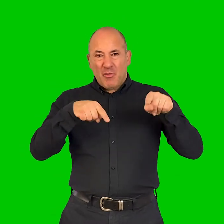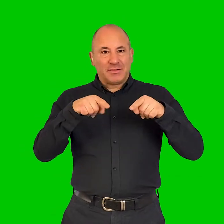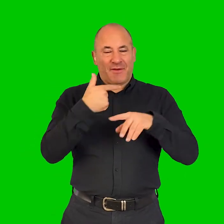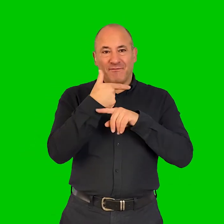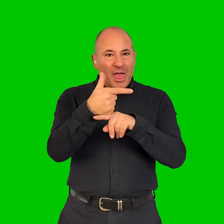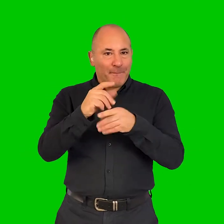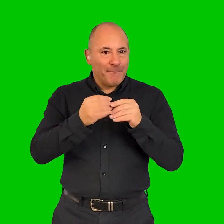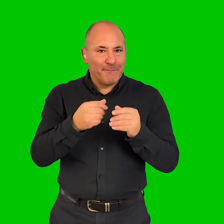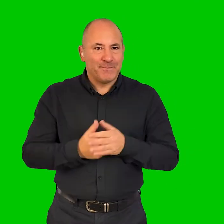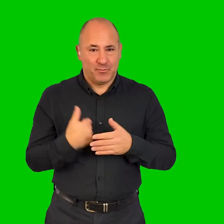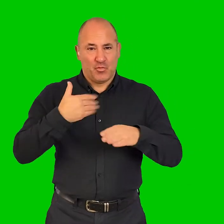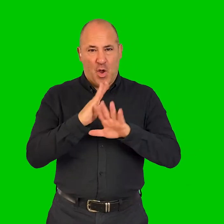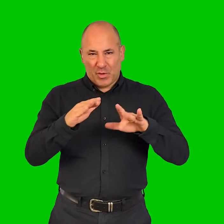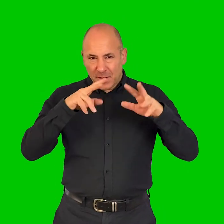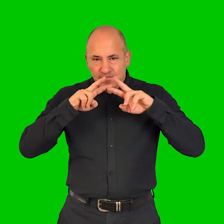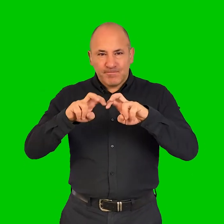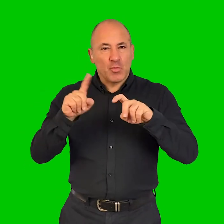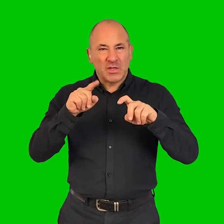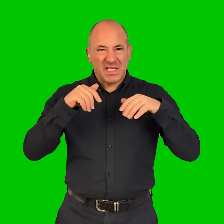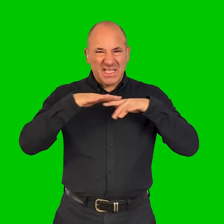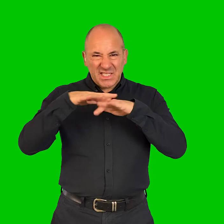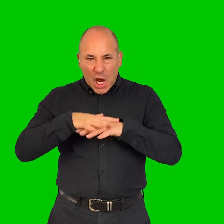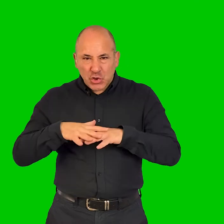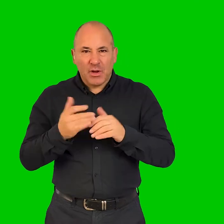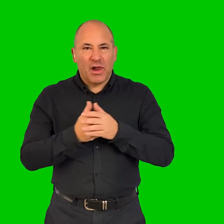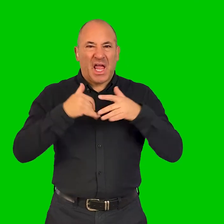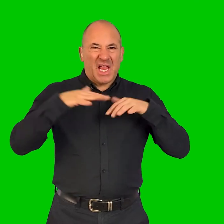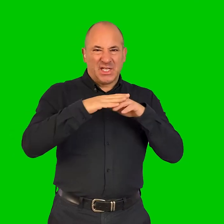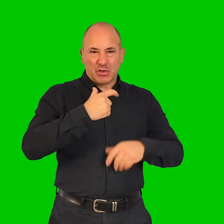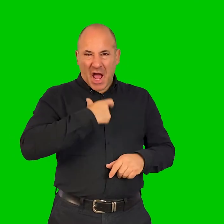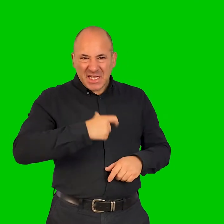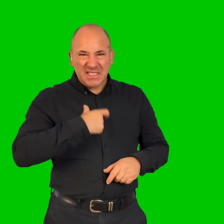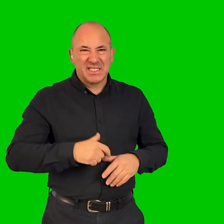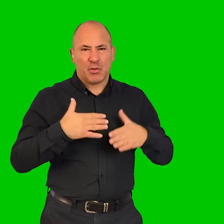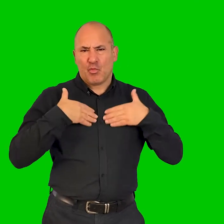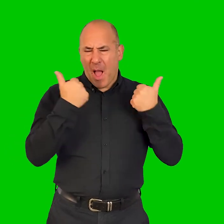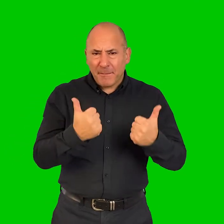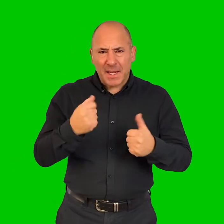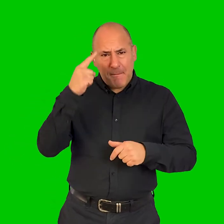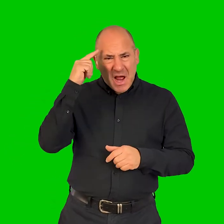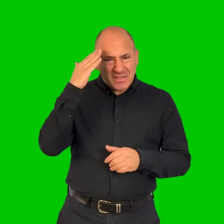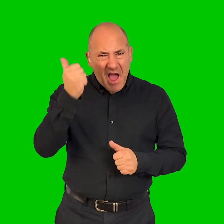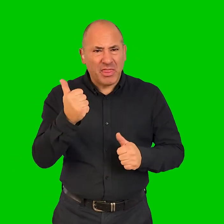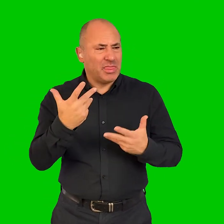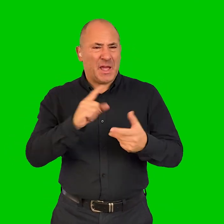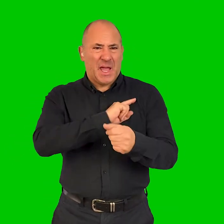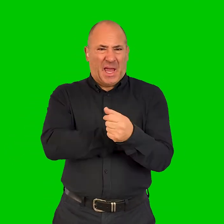My work really explores themes of intersectionality, intersectional identity and